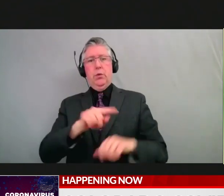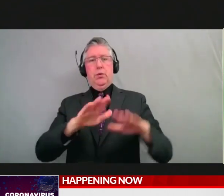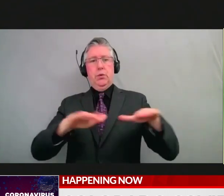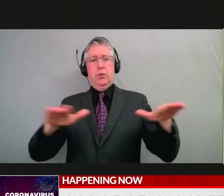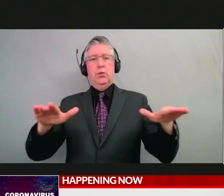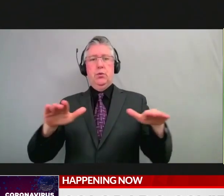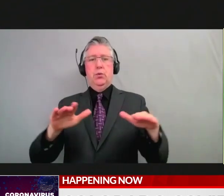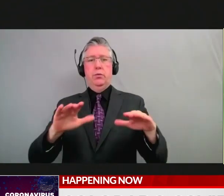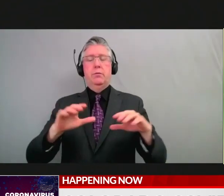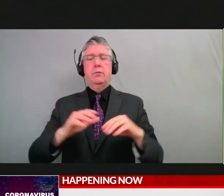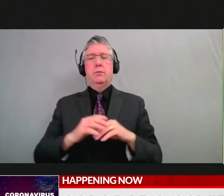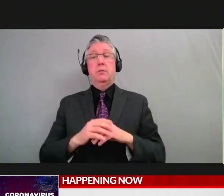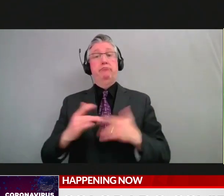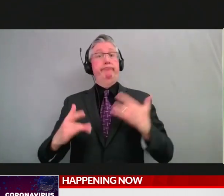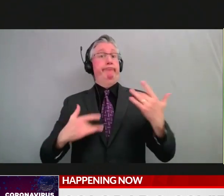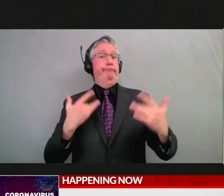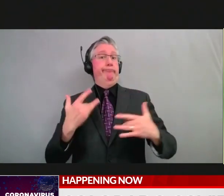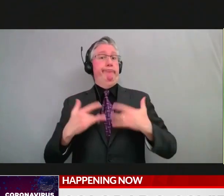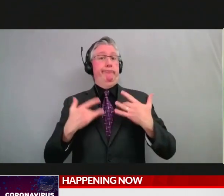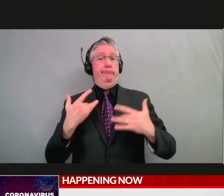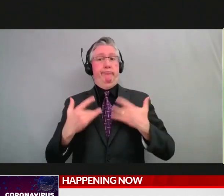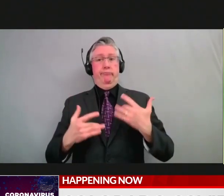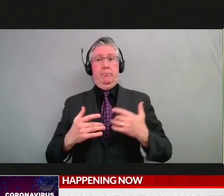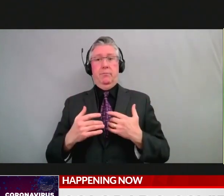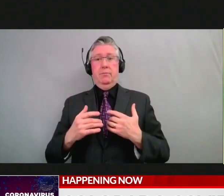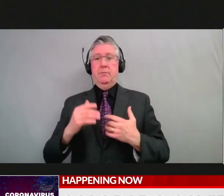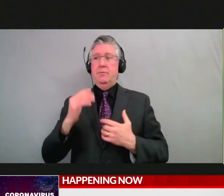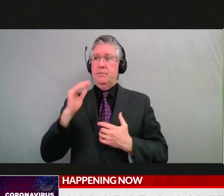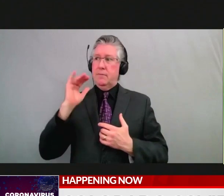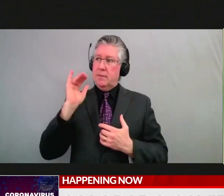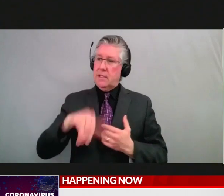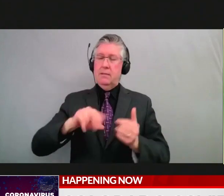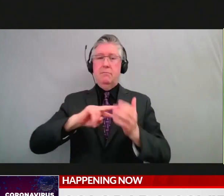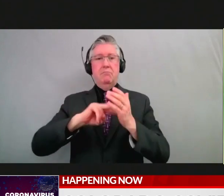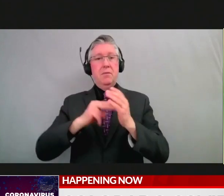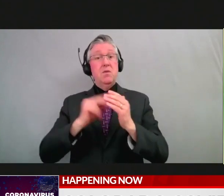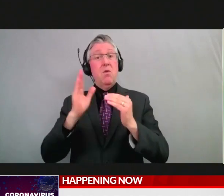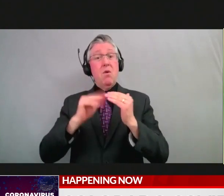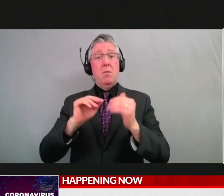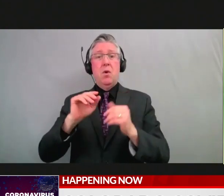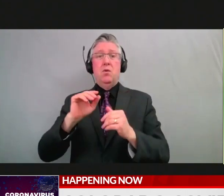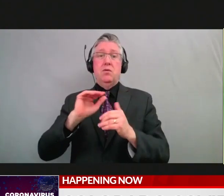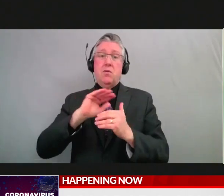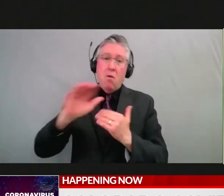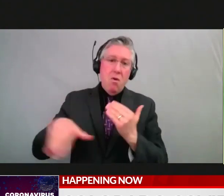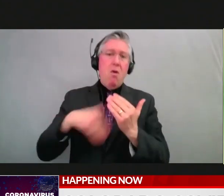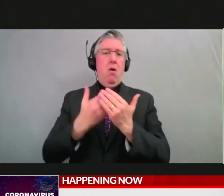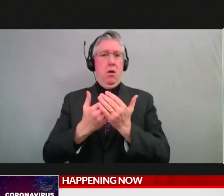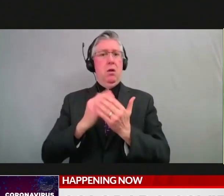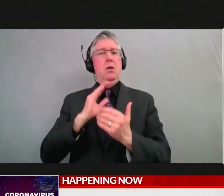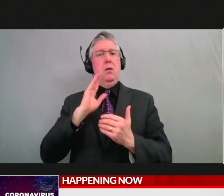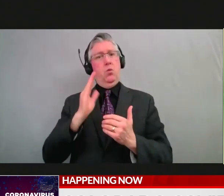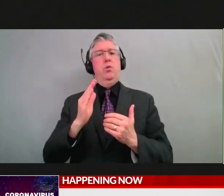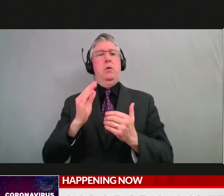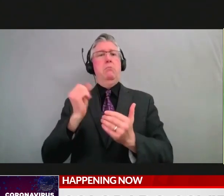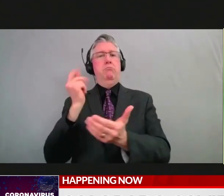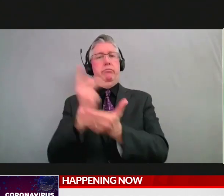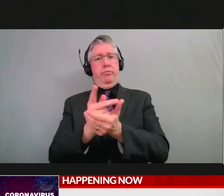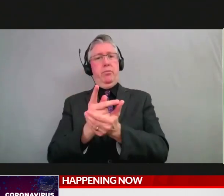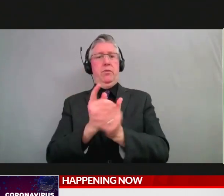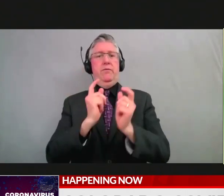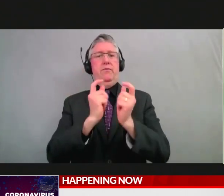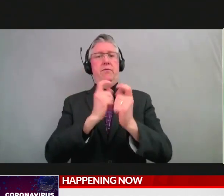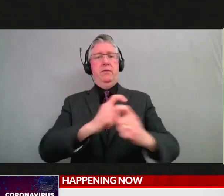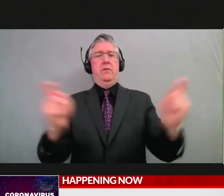part of our population. Now, almost everyone being eligible to get the vaccine that is so effective.